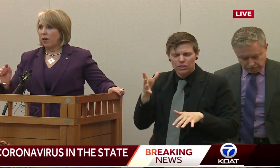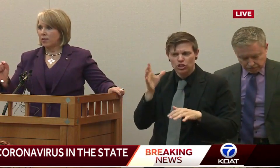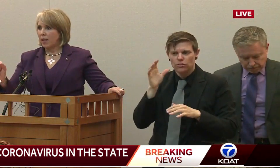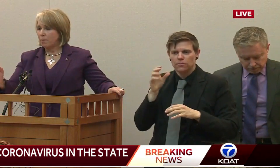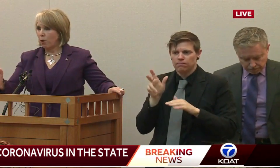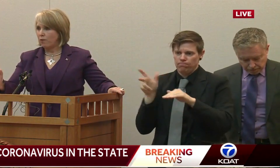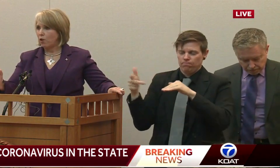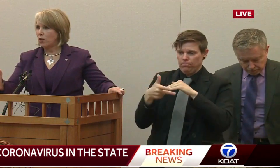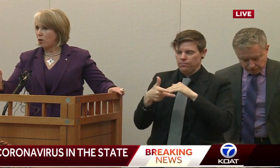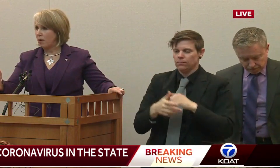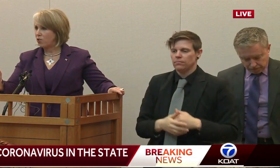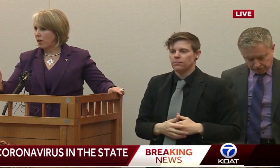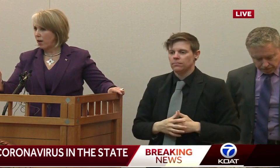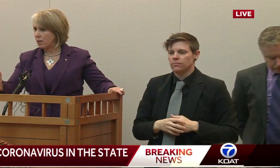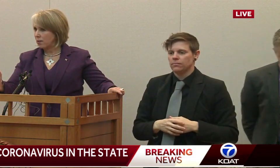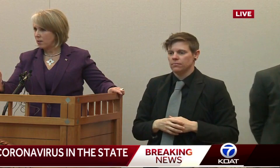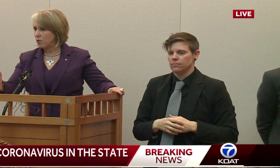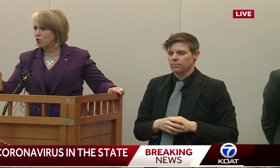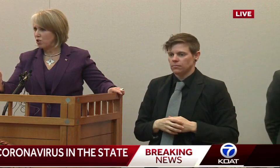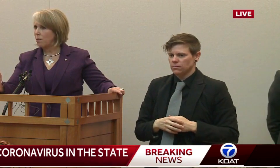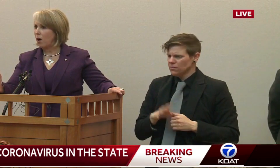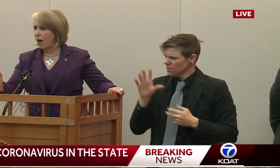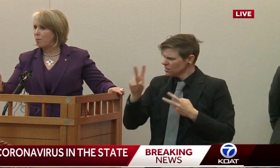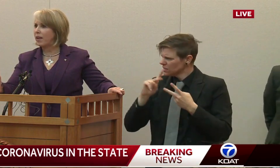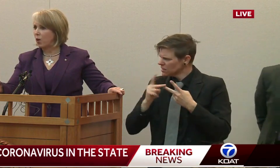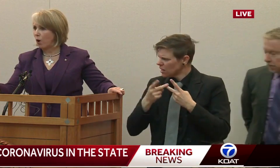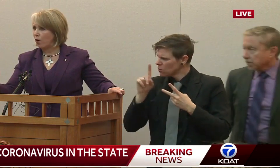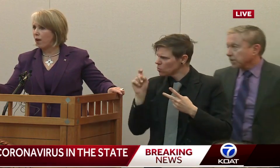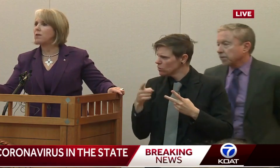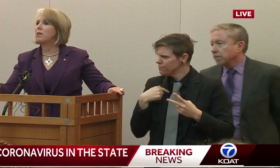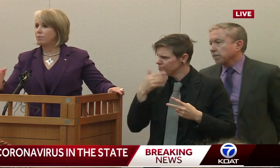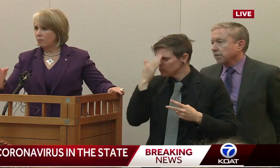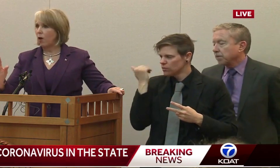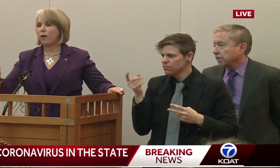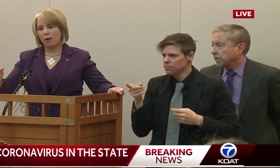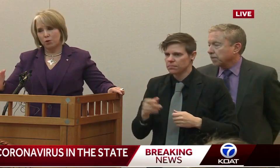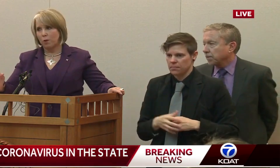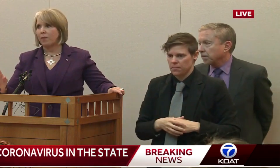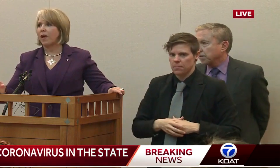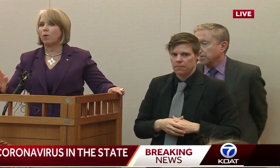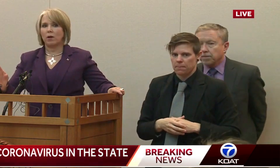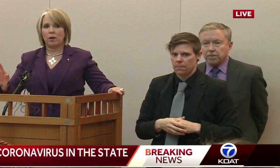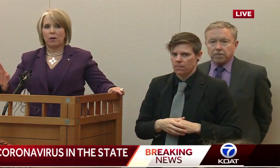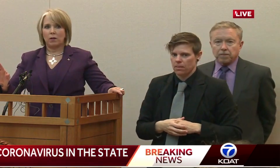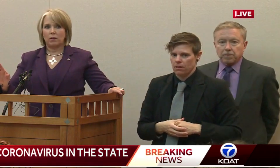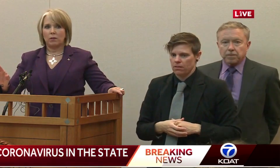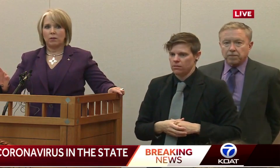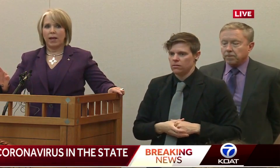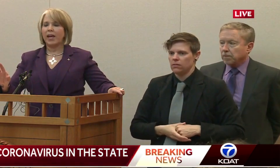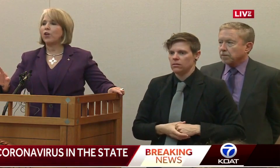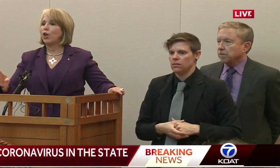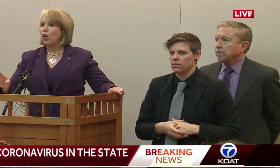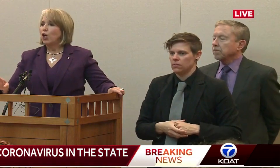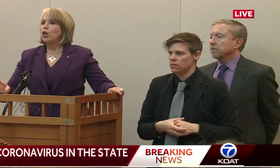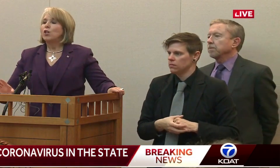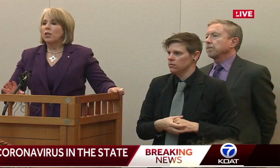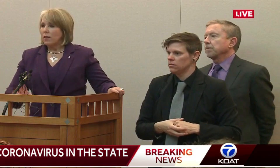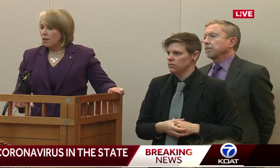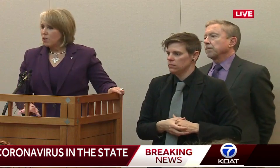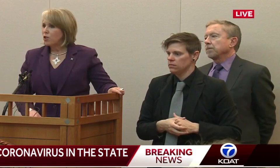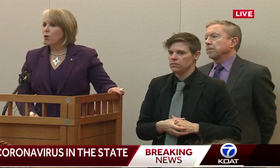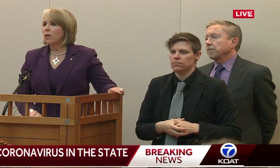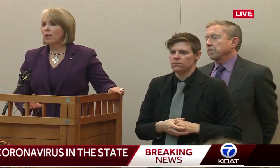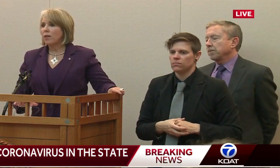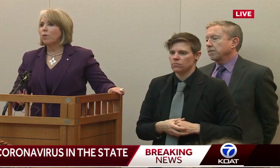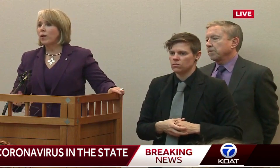Two, you had a second part of your question. I'll make sure I get it. Is it just about how many and where are they? Yeah. I'm sorry about that. Who do you want